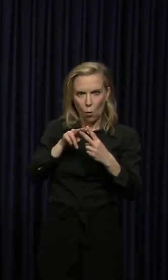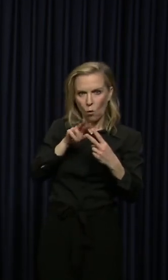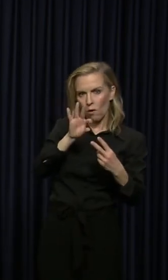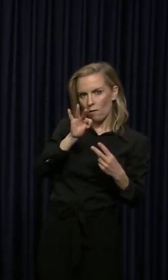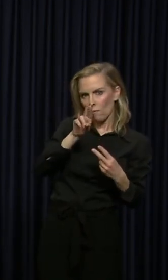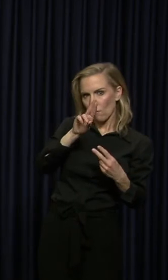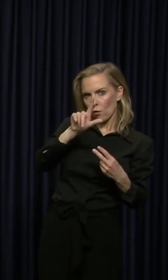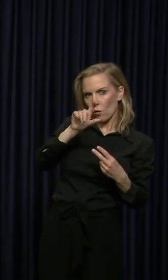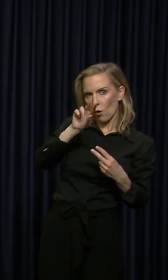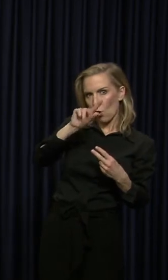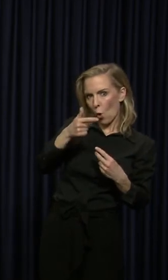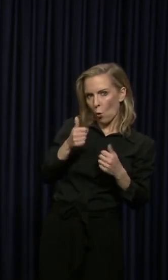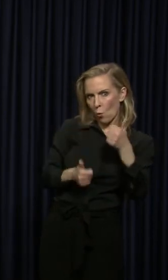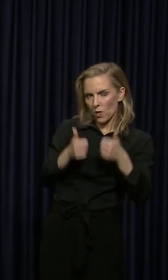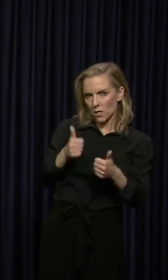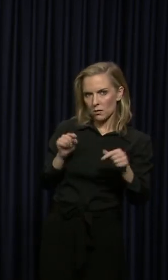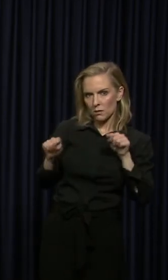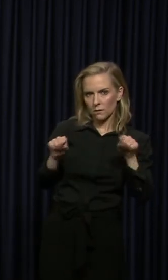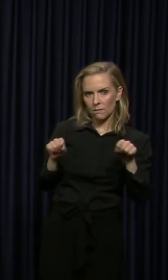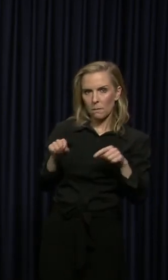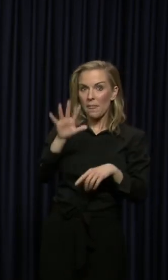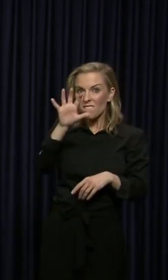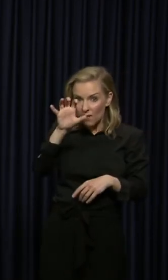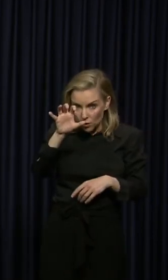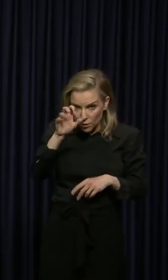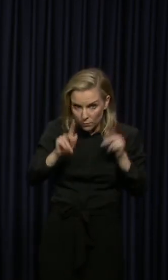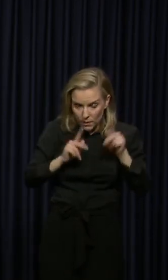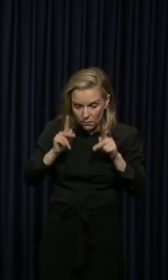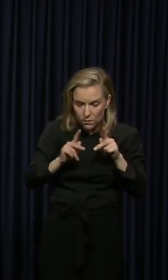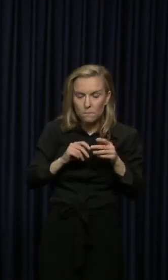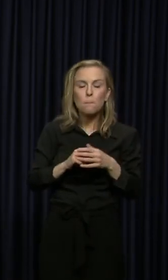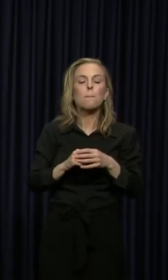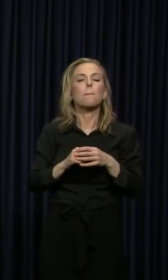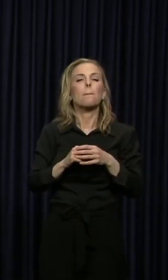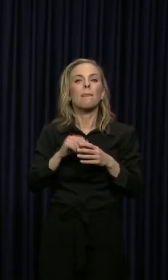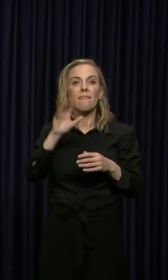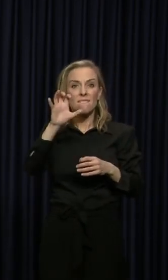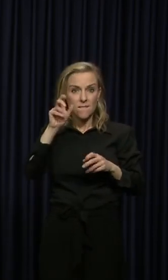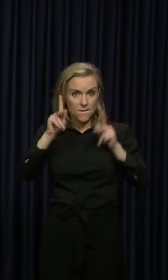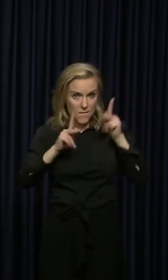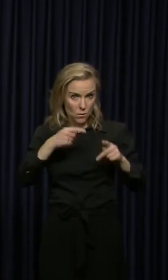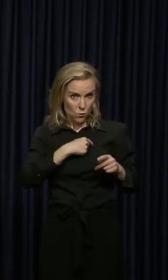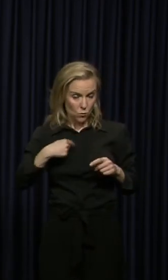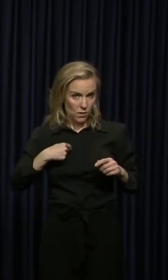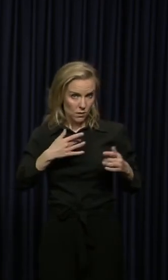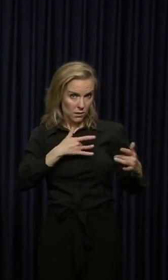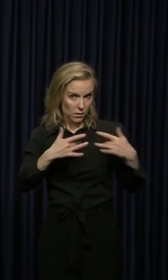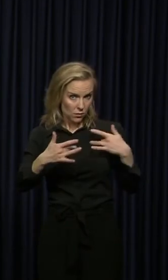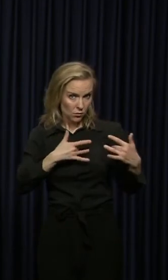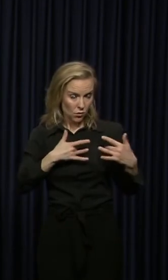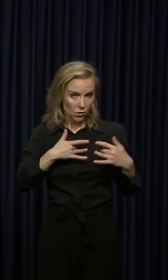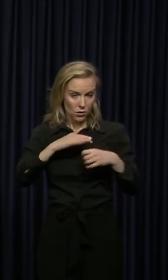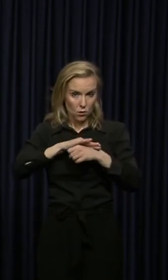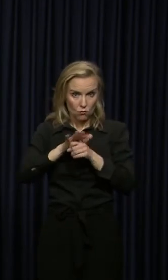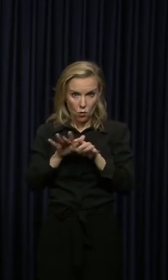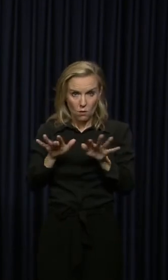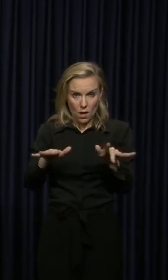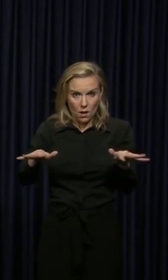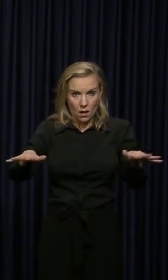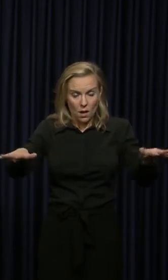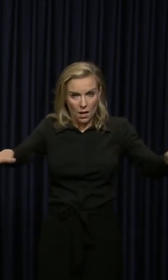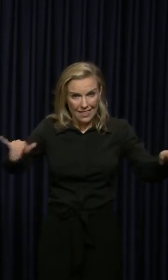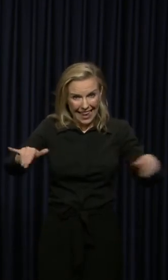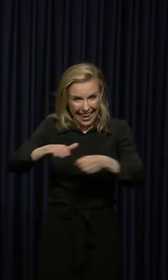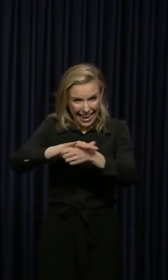just either laid off or furloughed 500. Um, folks? Are we concerned if it spreads in that area?